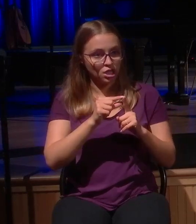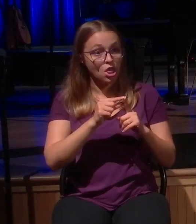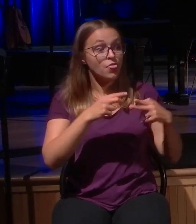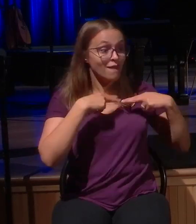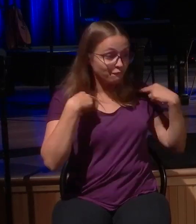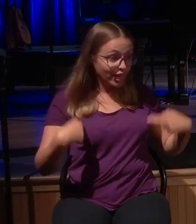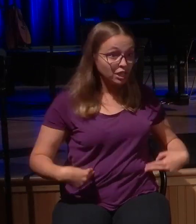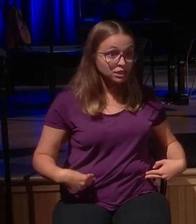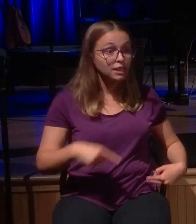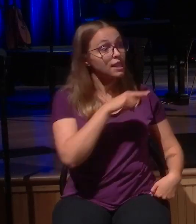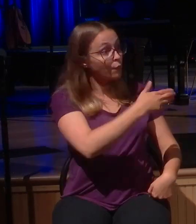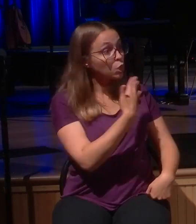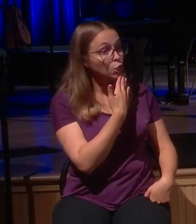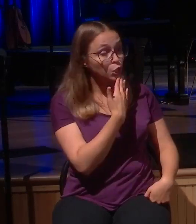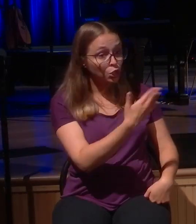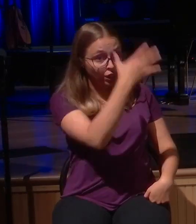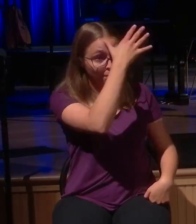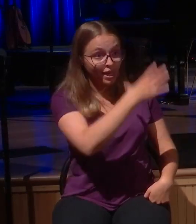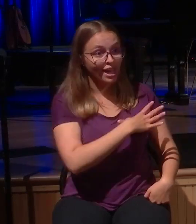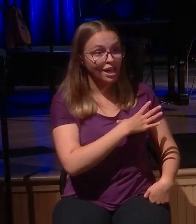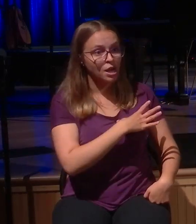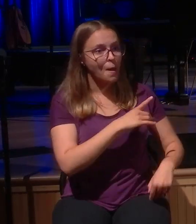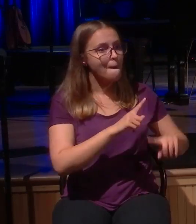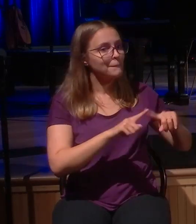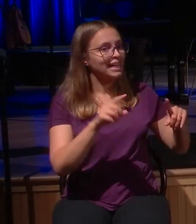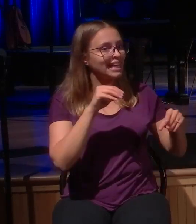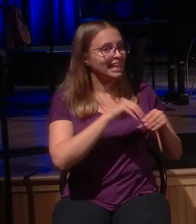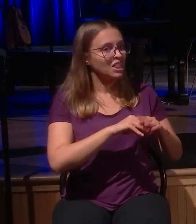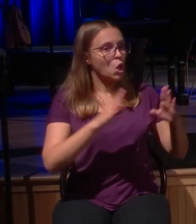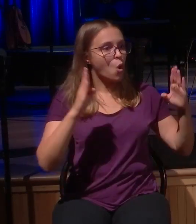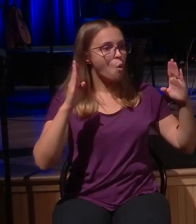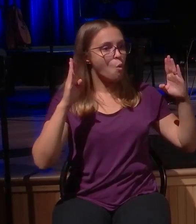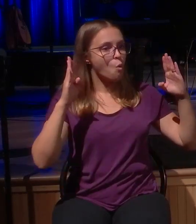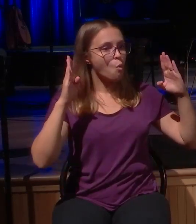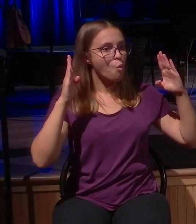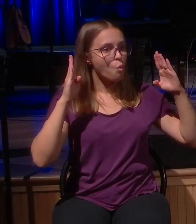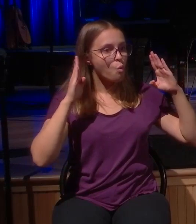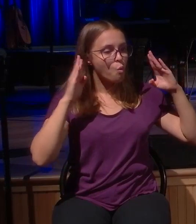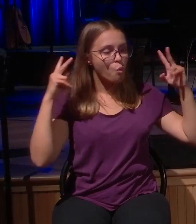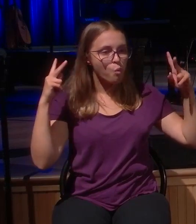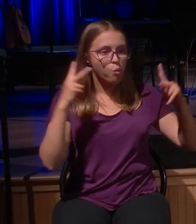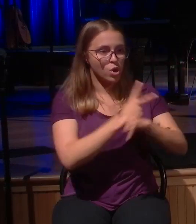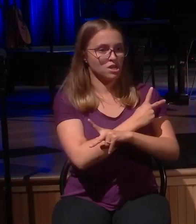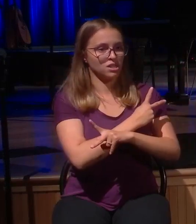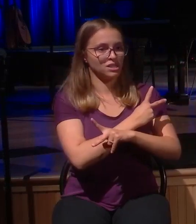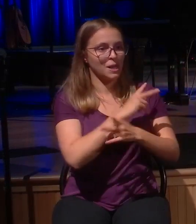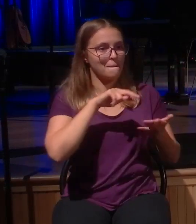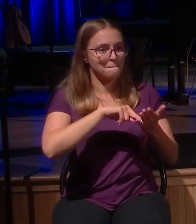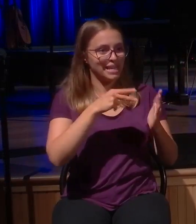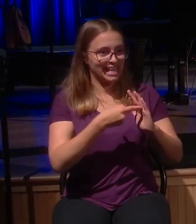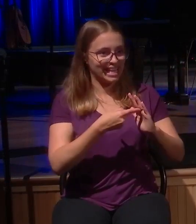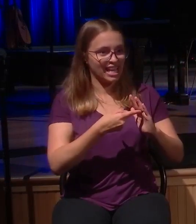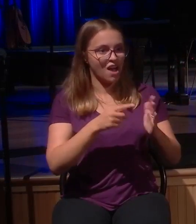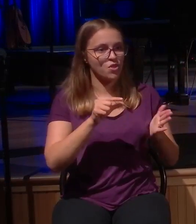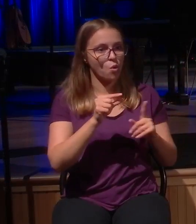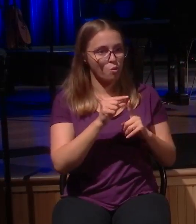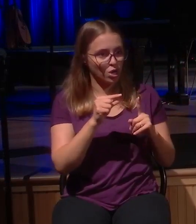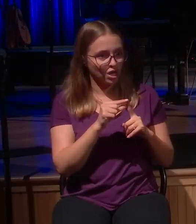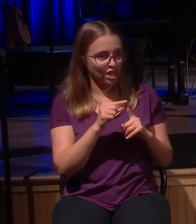in the worst sense of the word. And in this moment, the elder brother comes in from the field. He hears